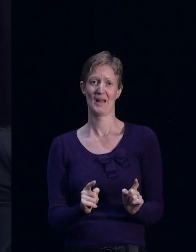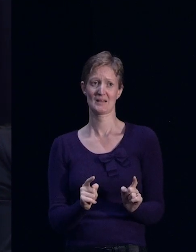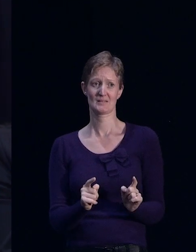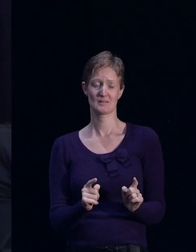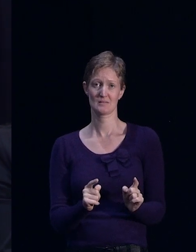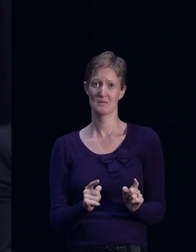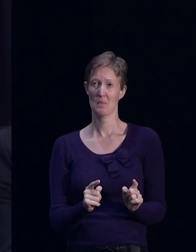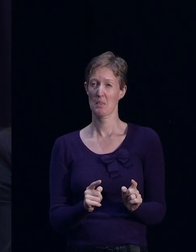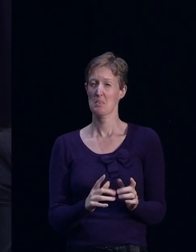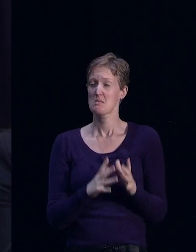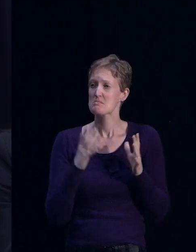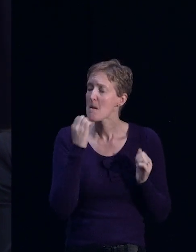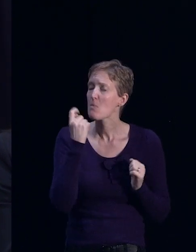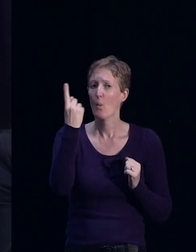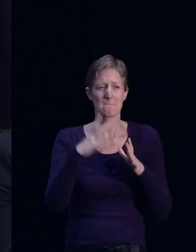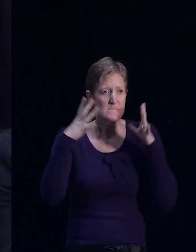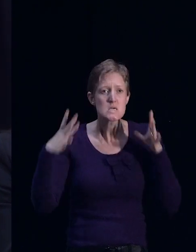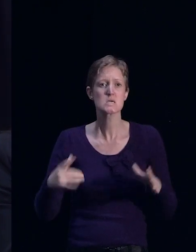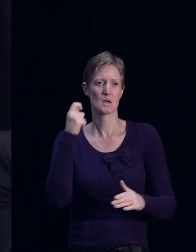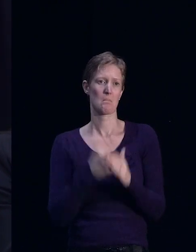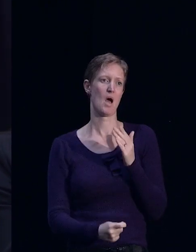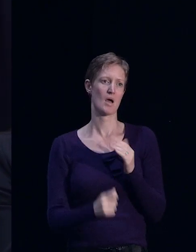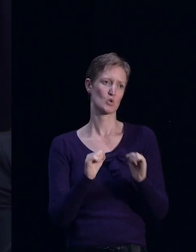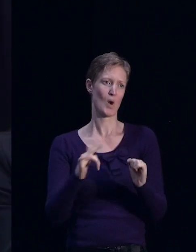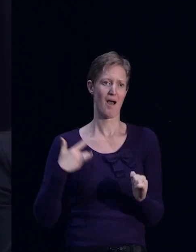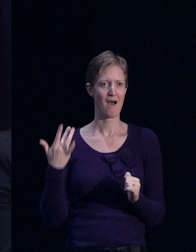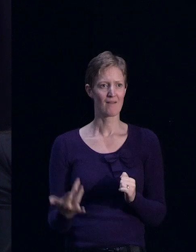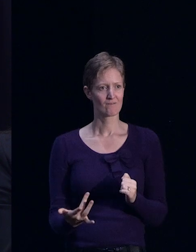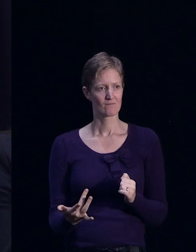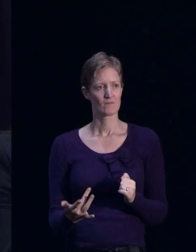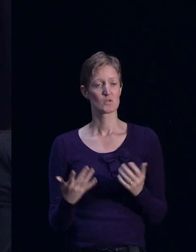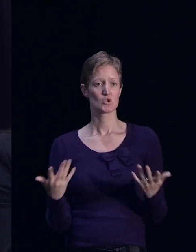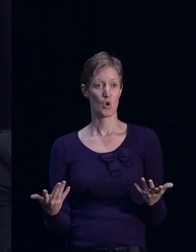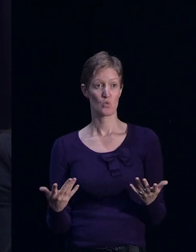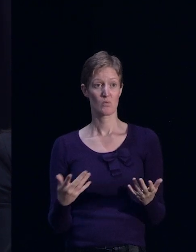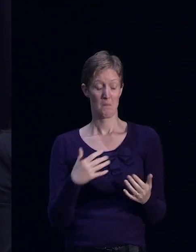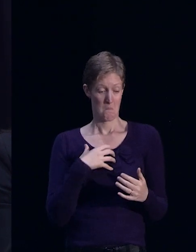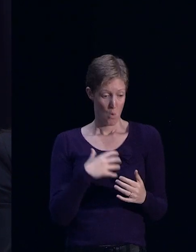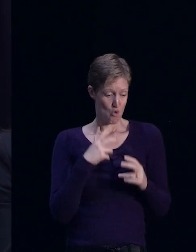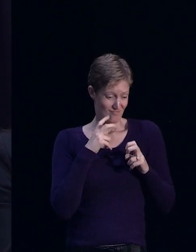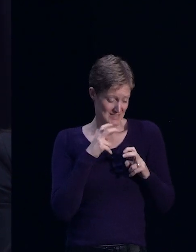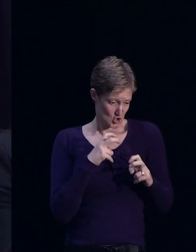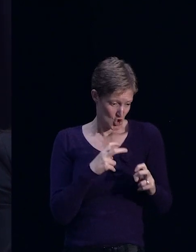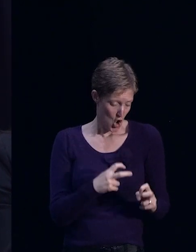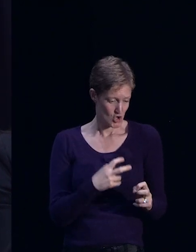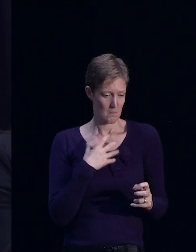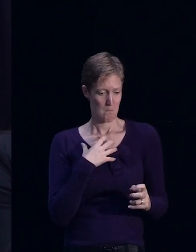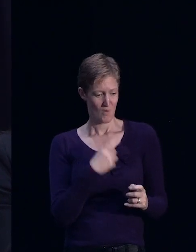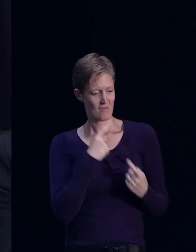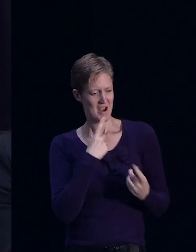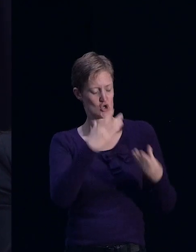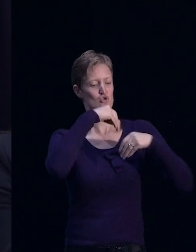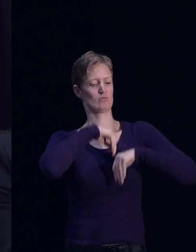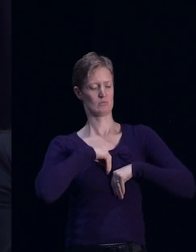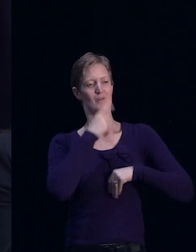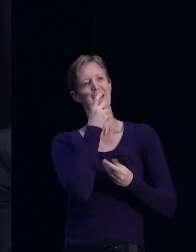important purchase of their life. So like any major decision, the more research you can do, the more informed you can be